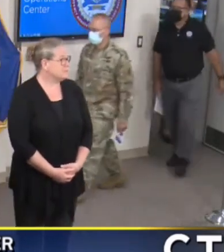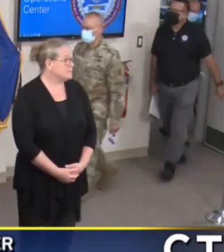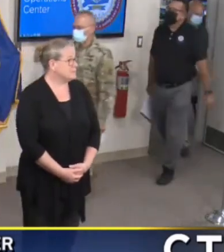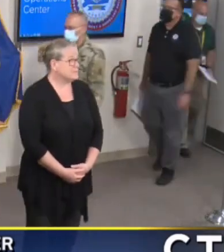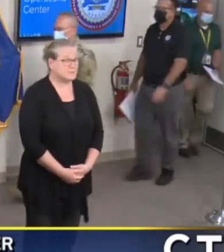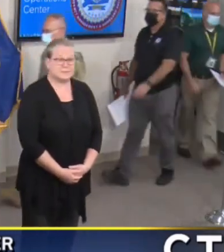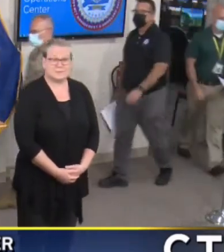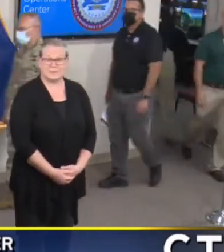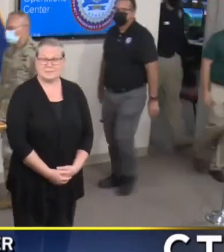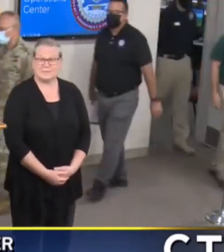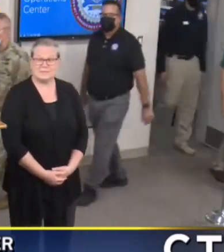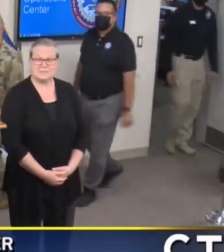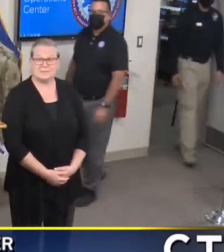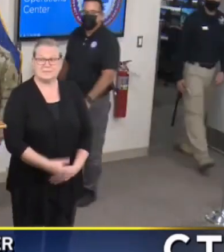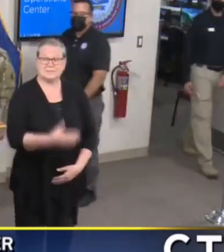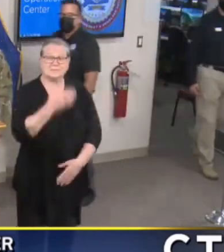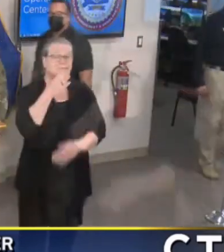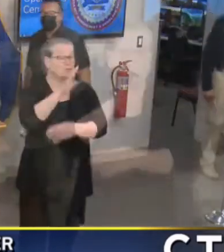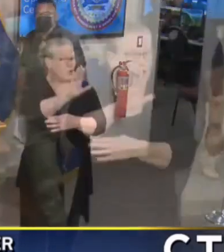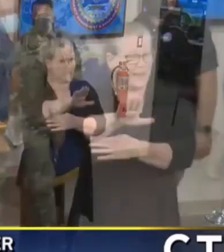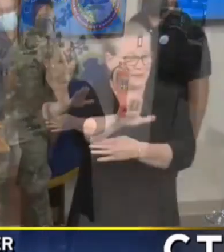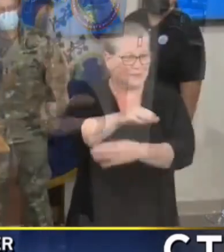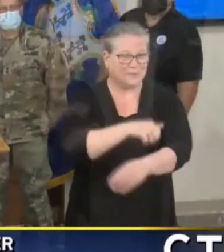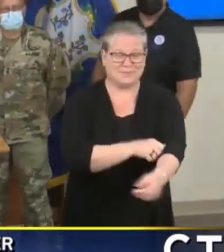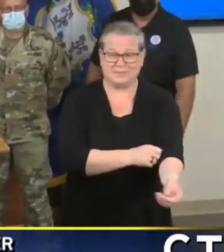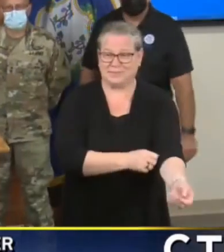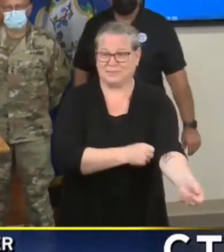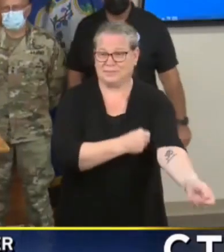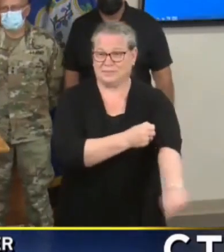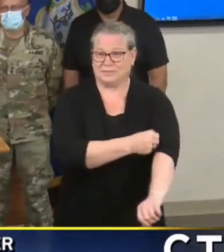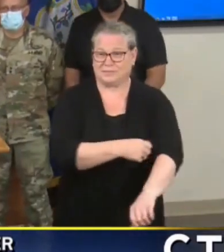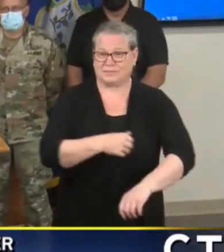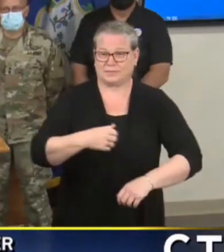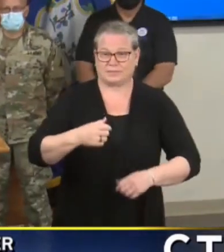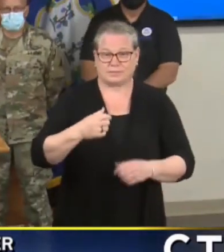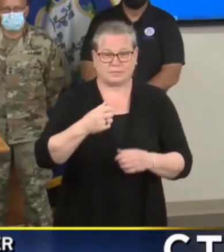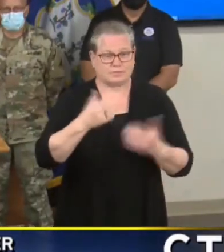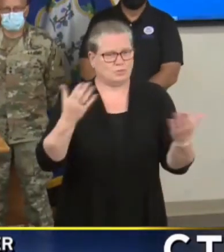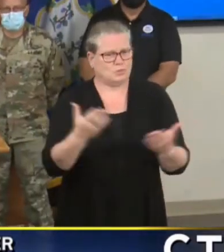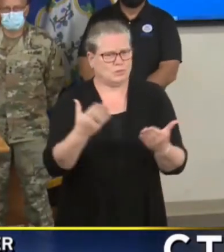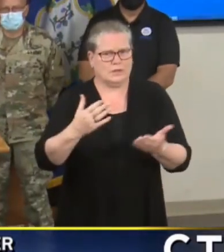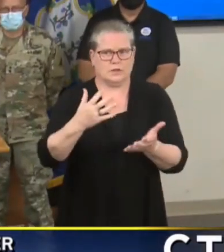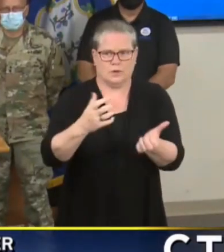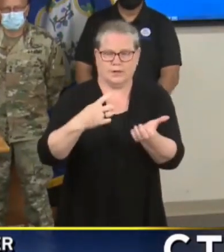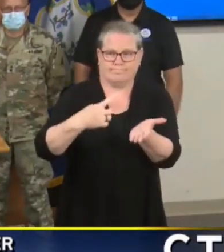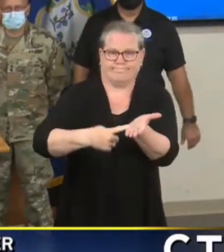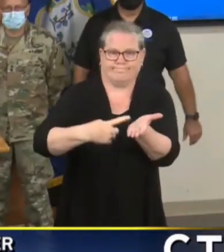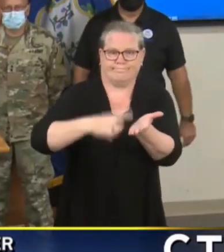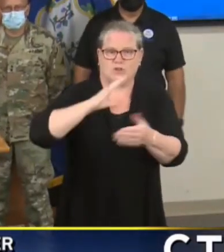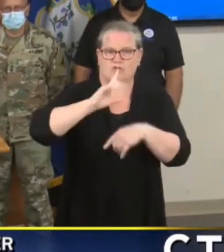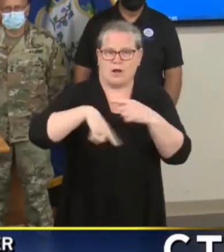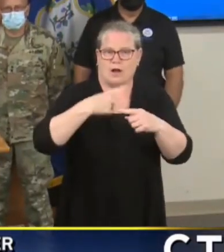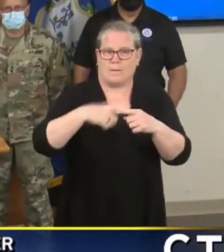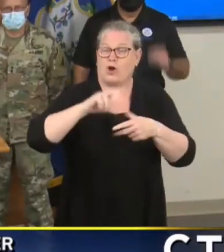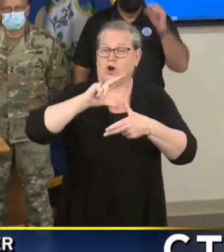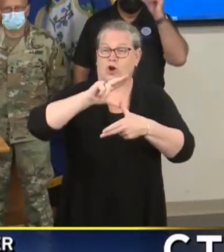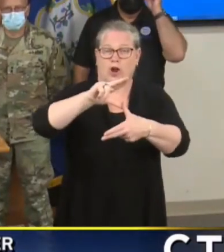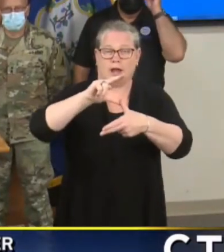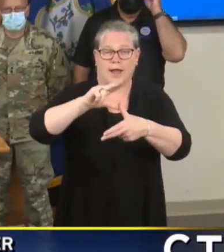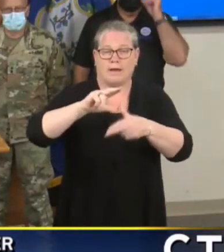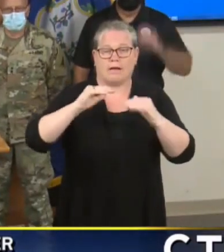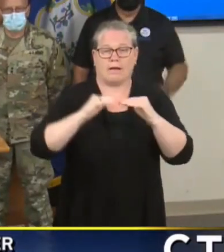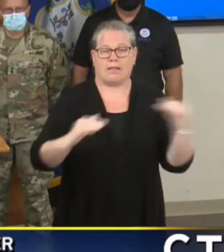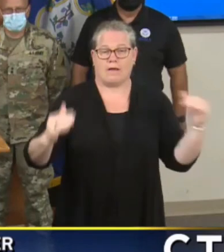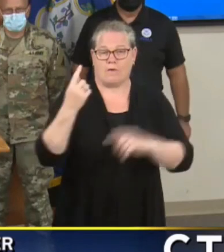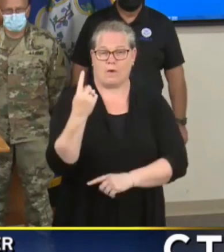All right good afternoon everybody here to talk about category one hurricane that's going to be hitting a state of Connecticut